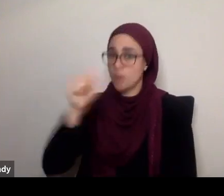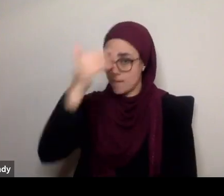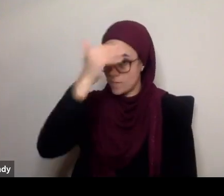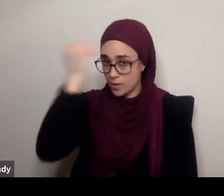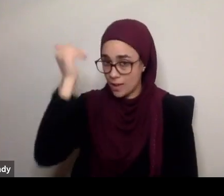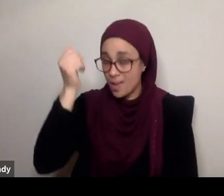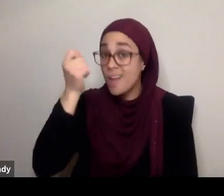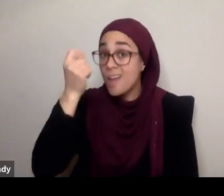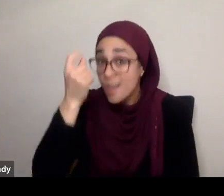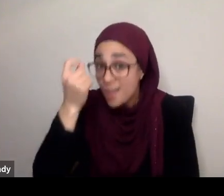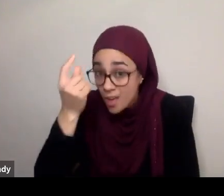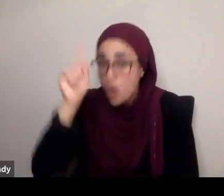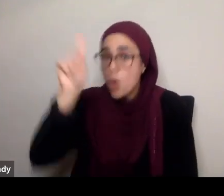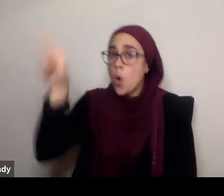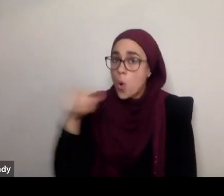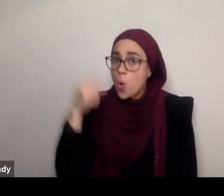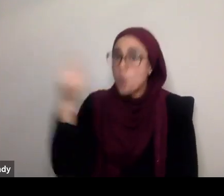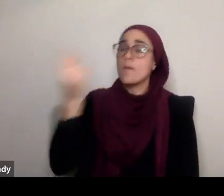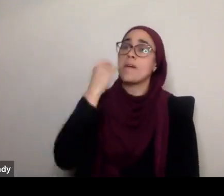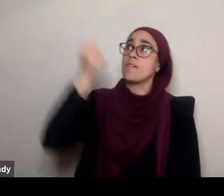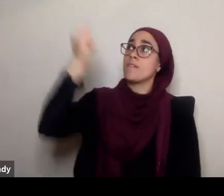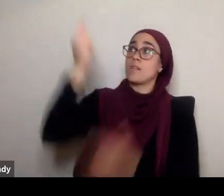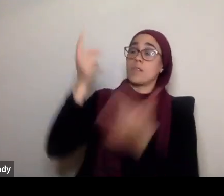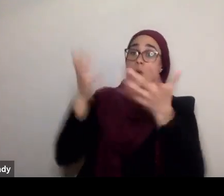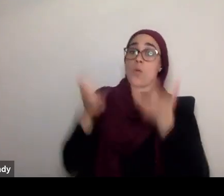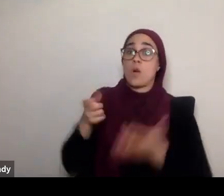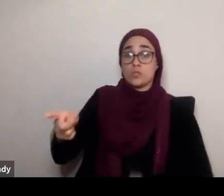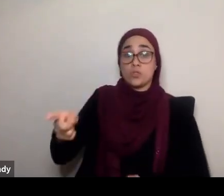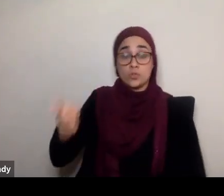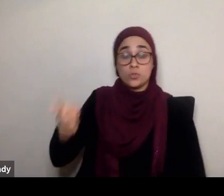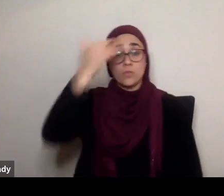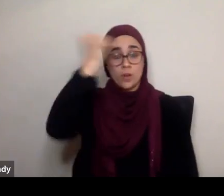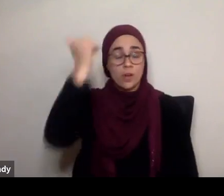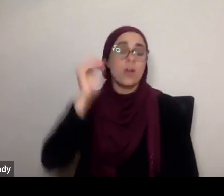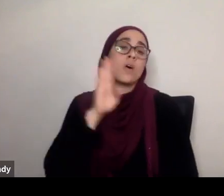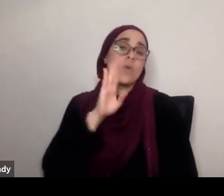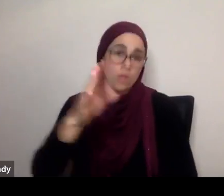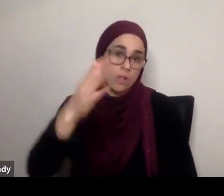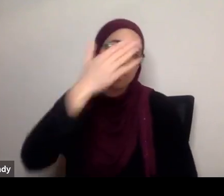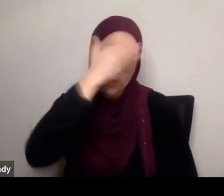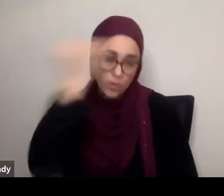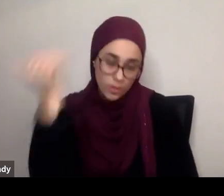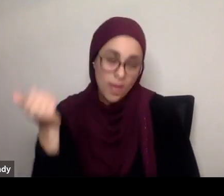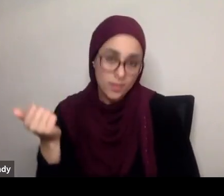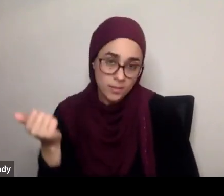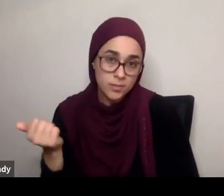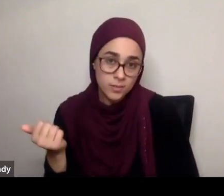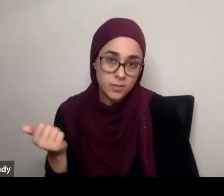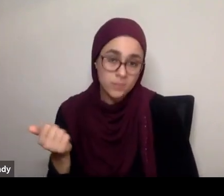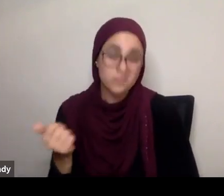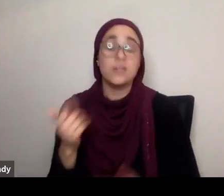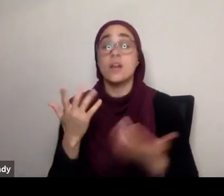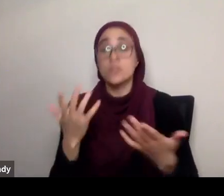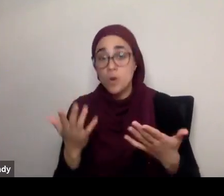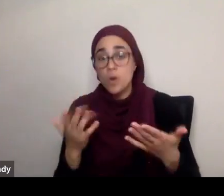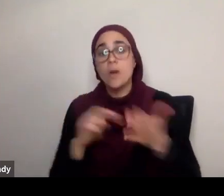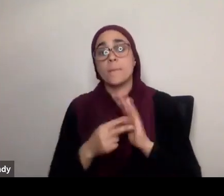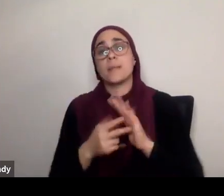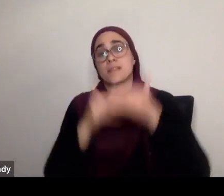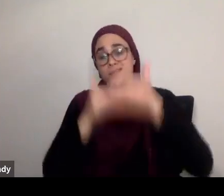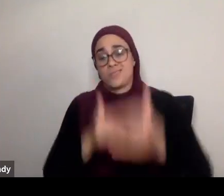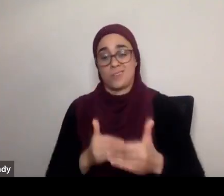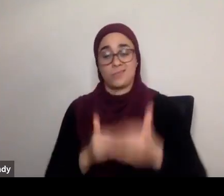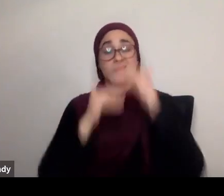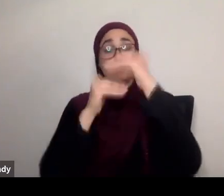forgotten, either in the law, meaning that this is the stage one, stage two, stage three.